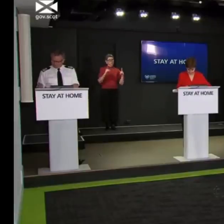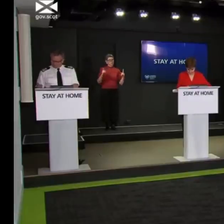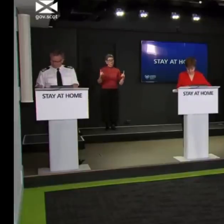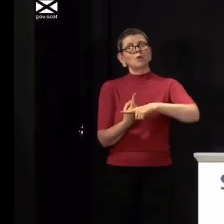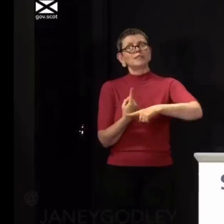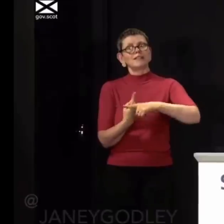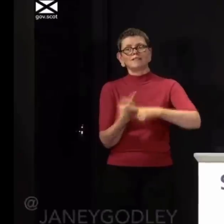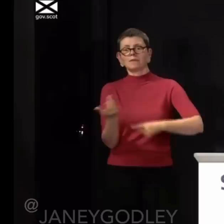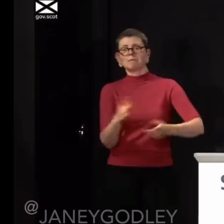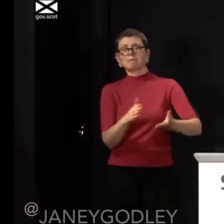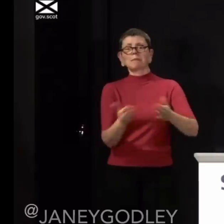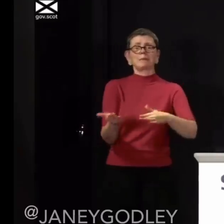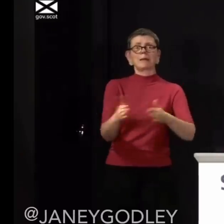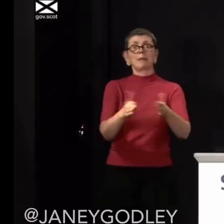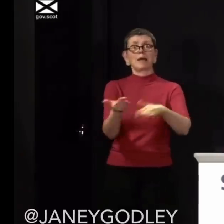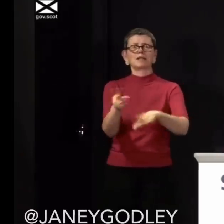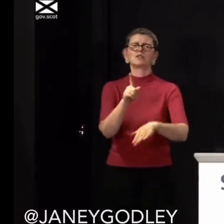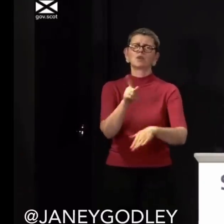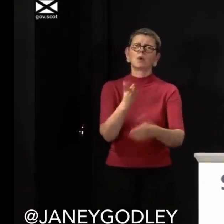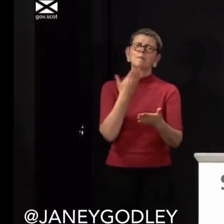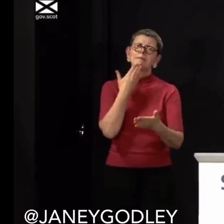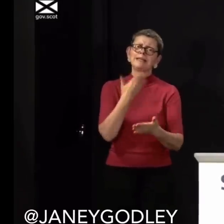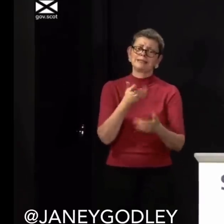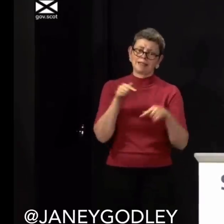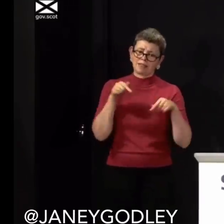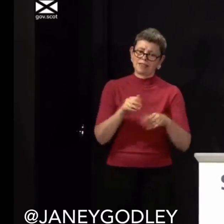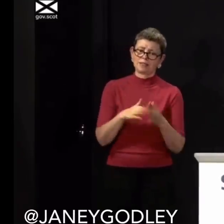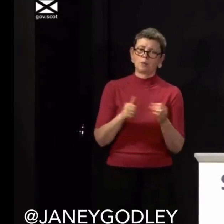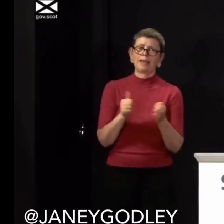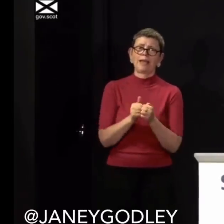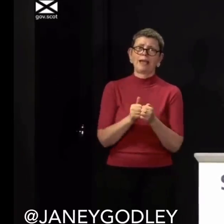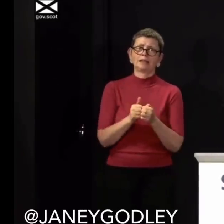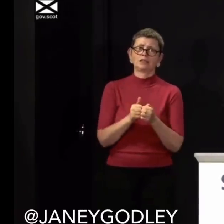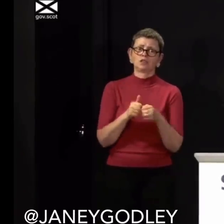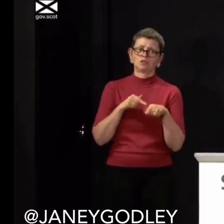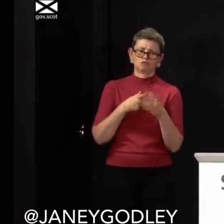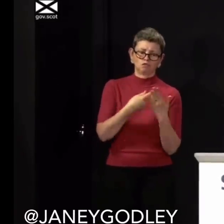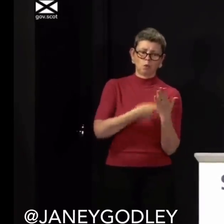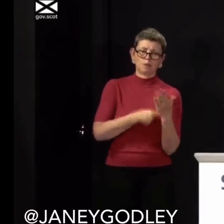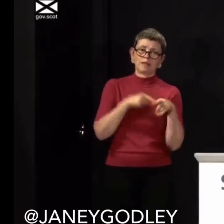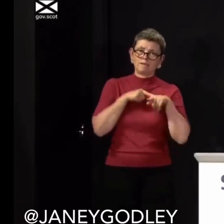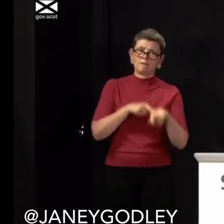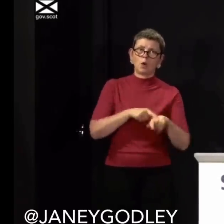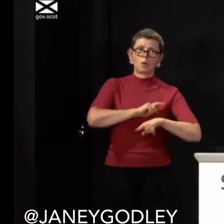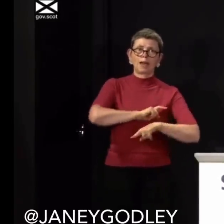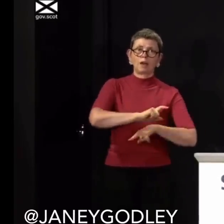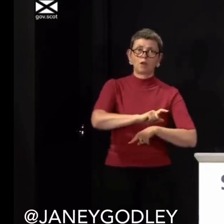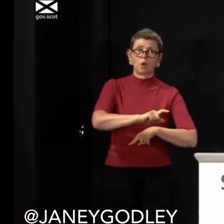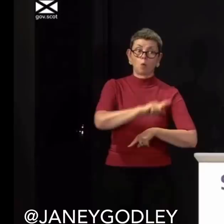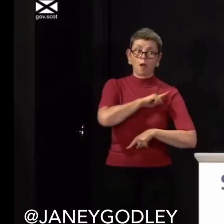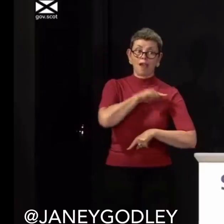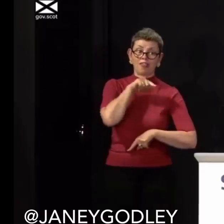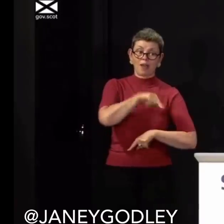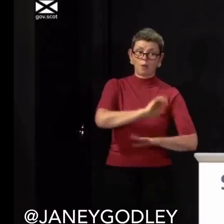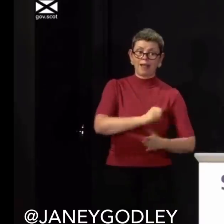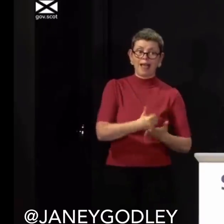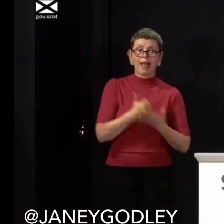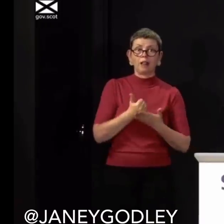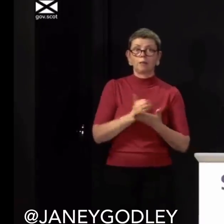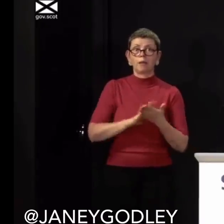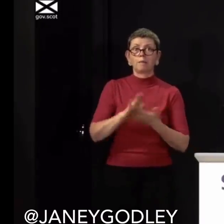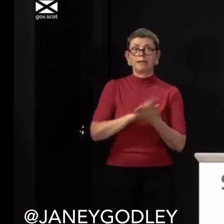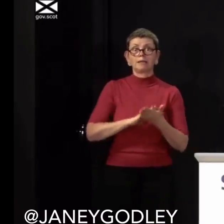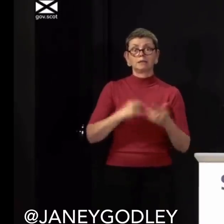close? Well, I'm awfully sorry but there'll be no rumpy pumping or hanky panky. They can pretend they're in a Victorian novelette where they stand two metres